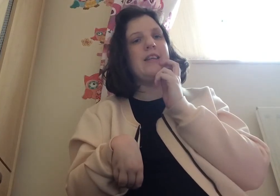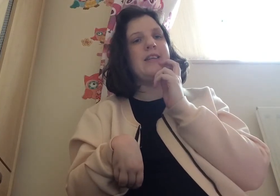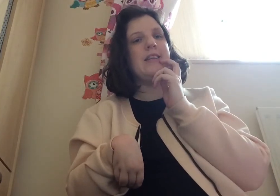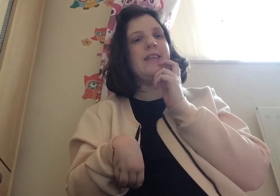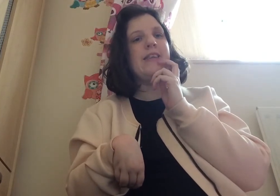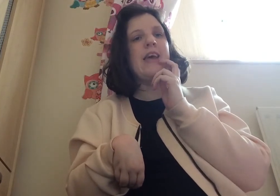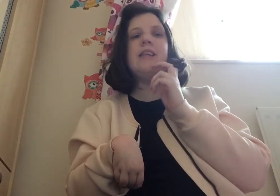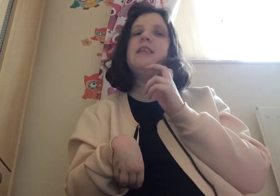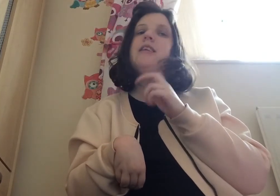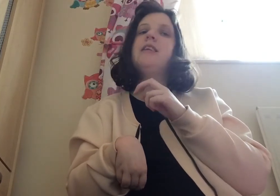then